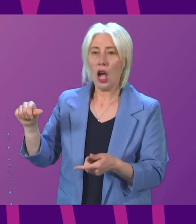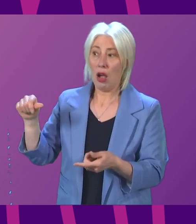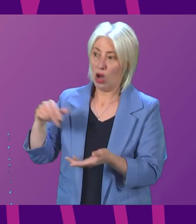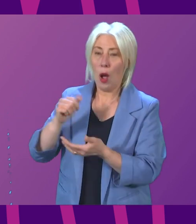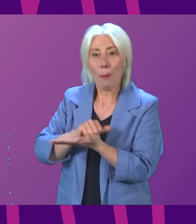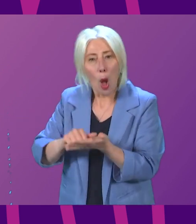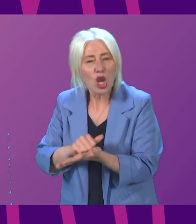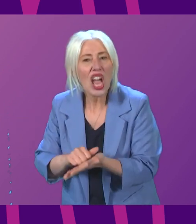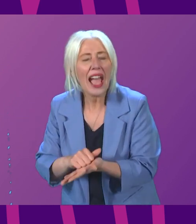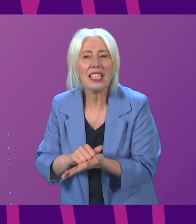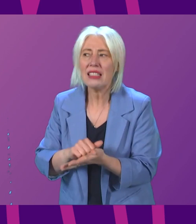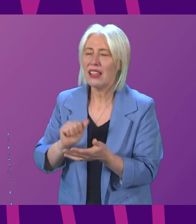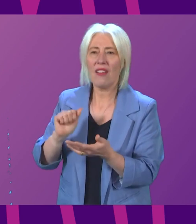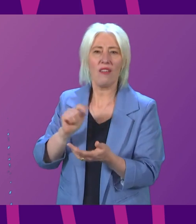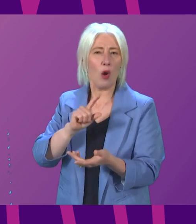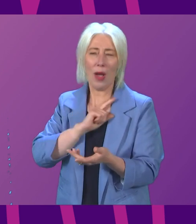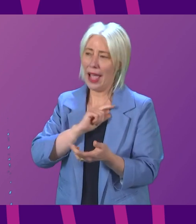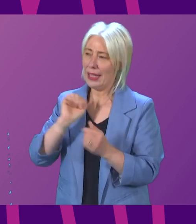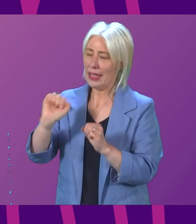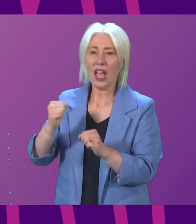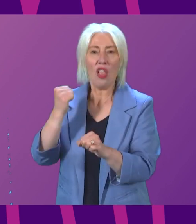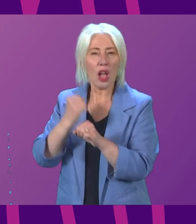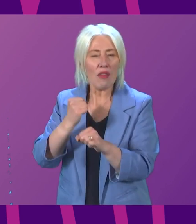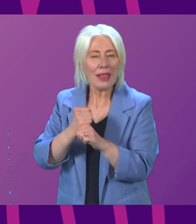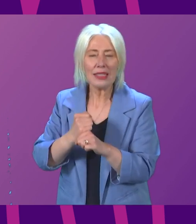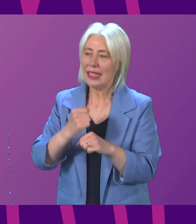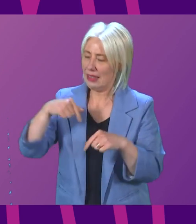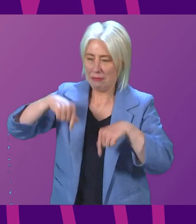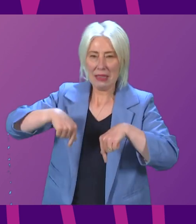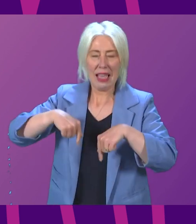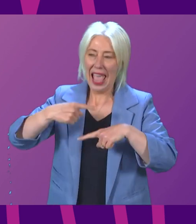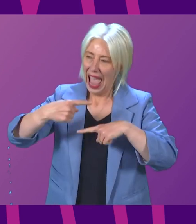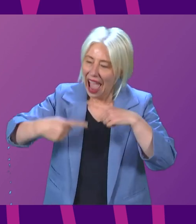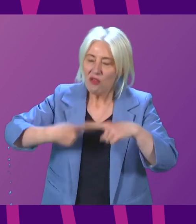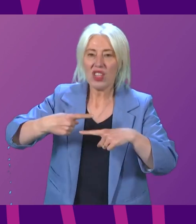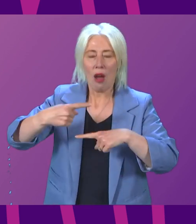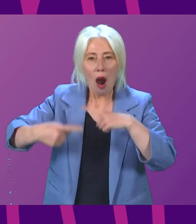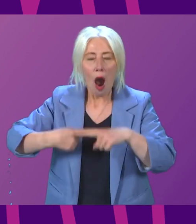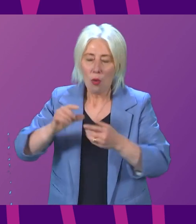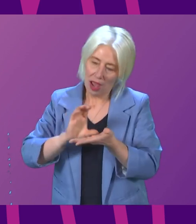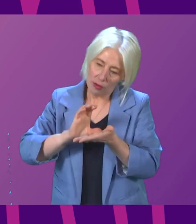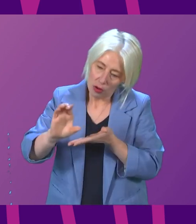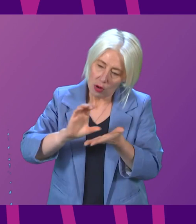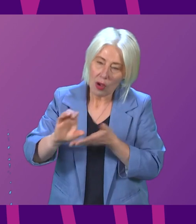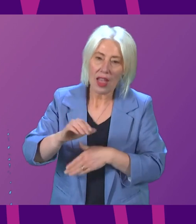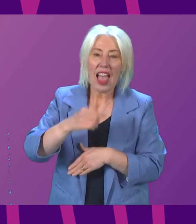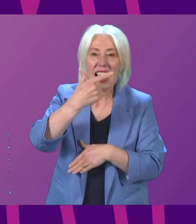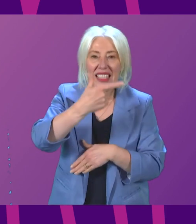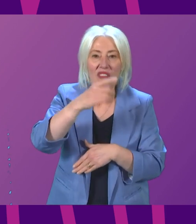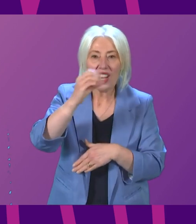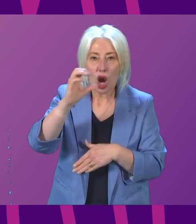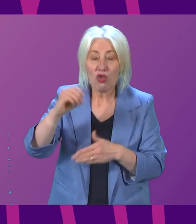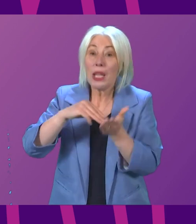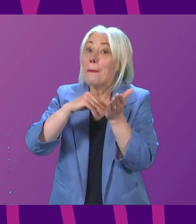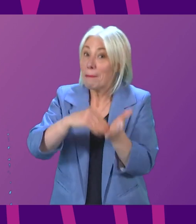apologises for the fact that this government, every year, is required to invest more than £700